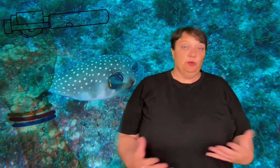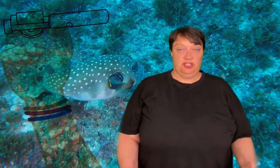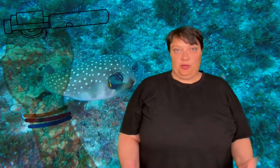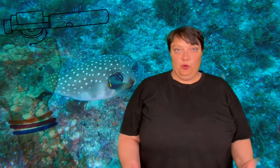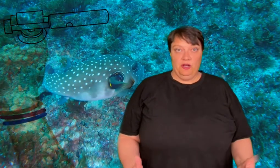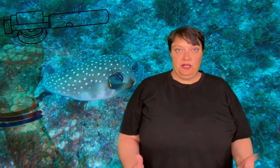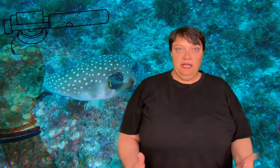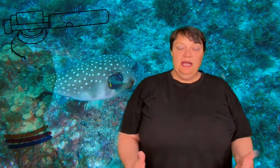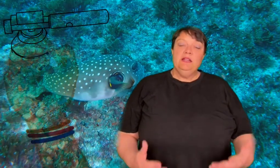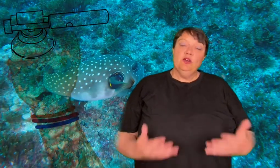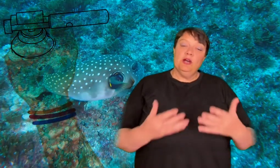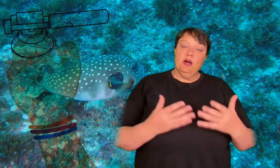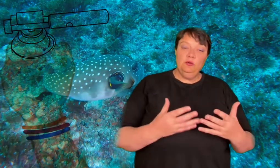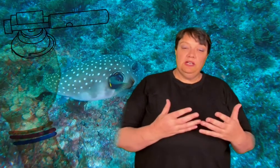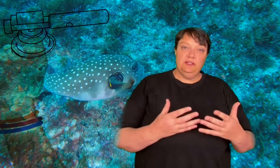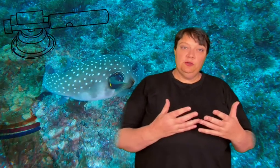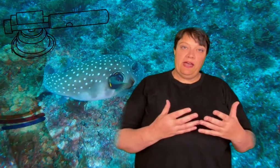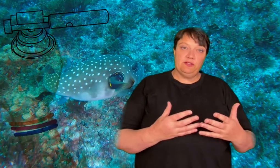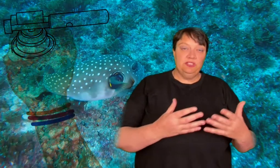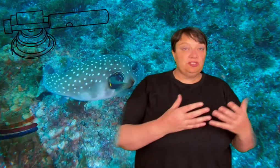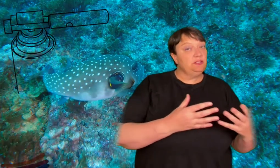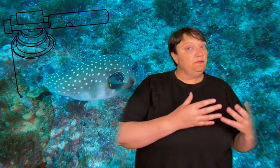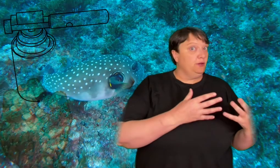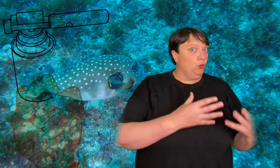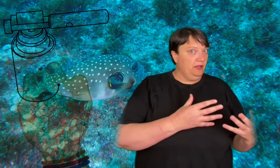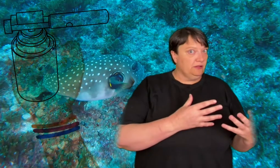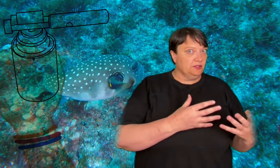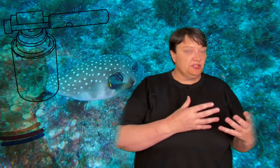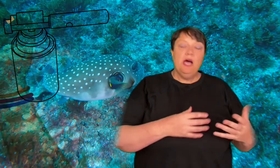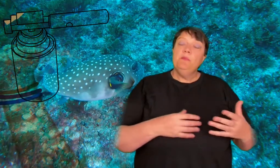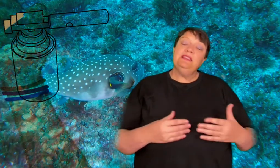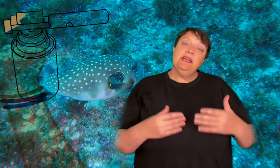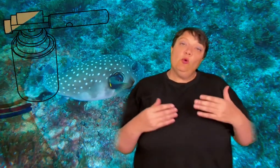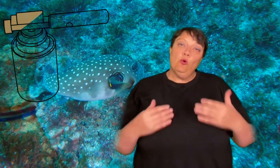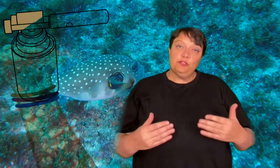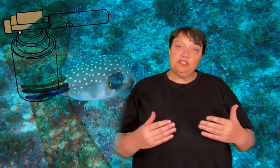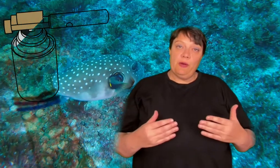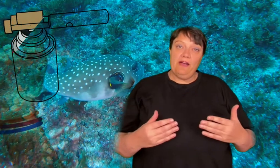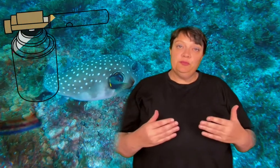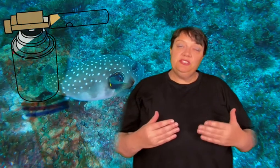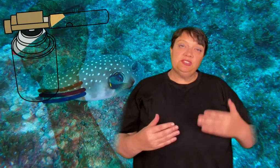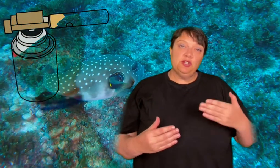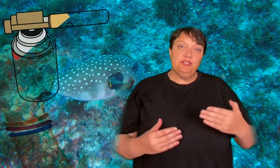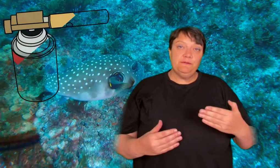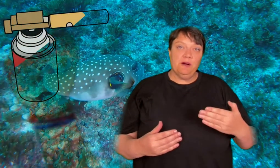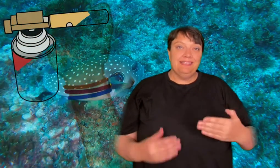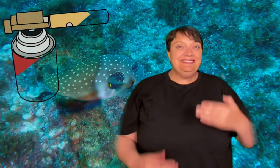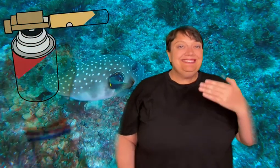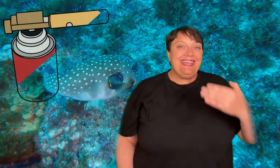within which they work. Not only do they have to be certified welders but they also have to be